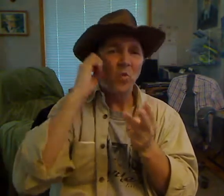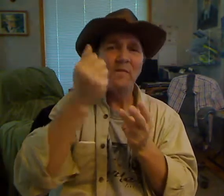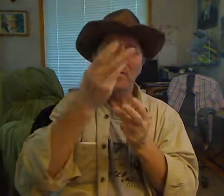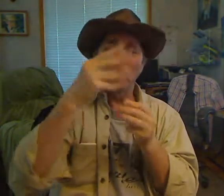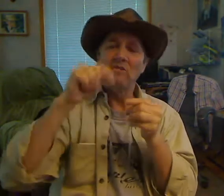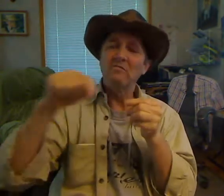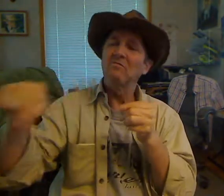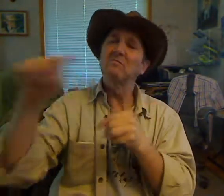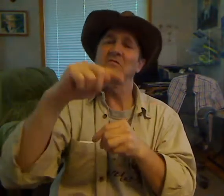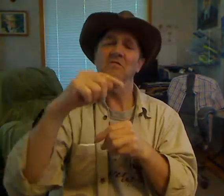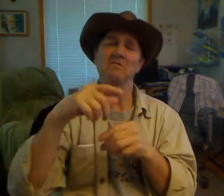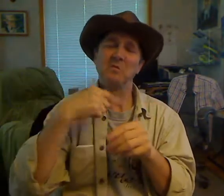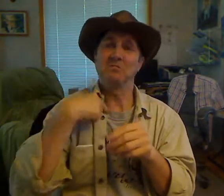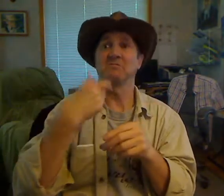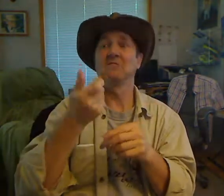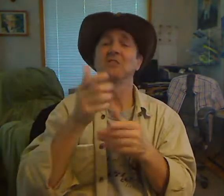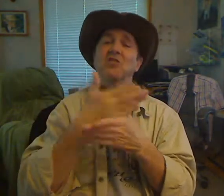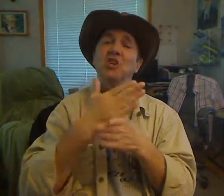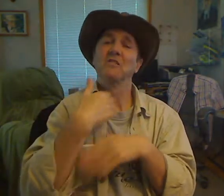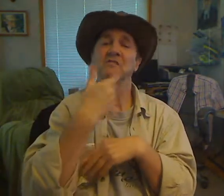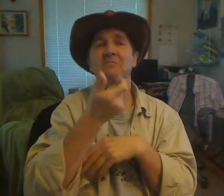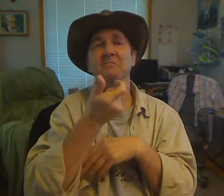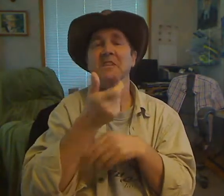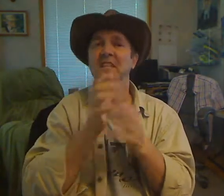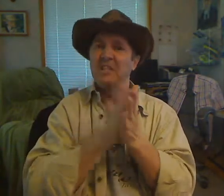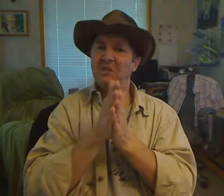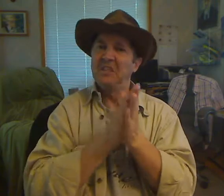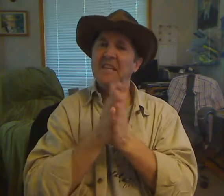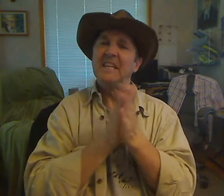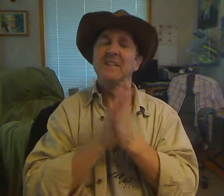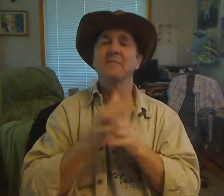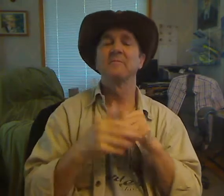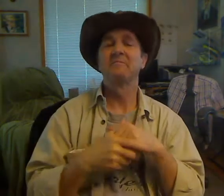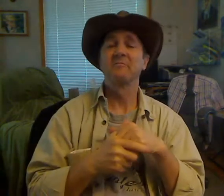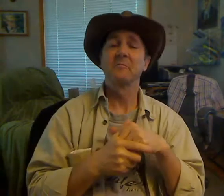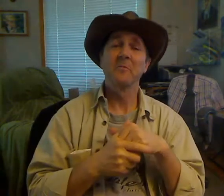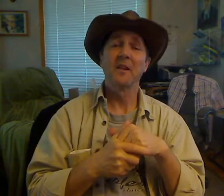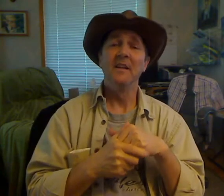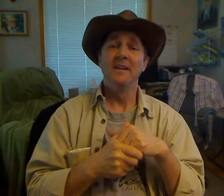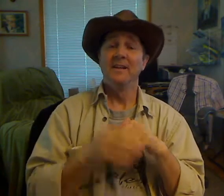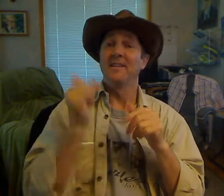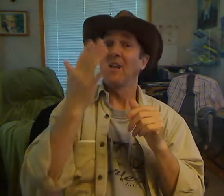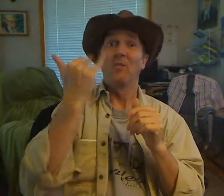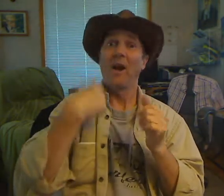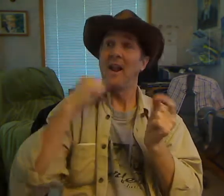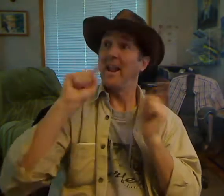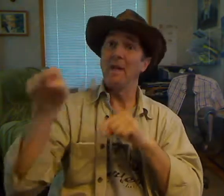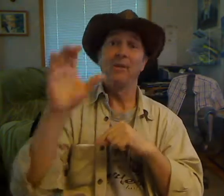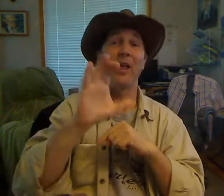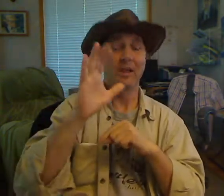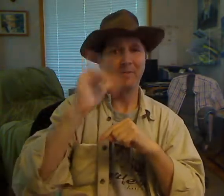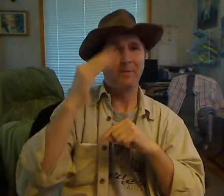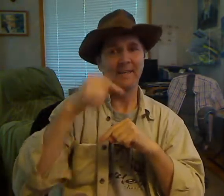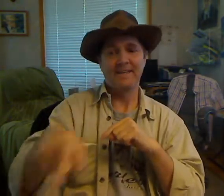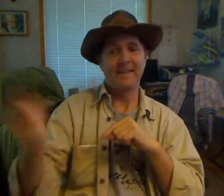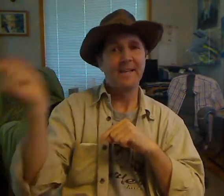Hello and welcome to CDB News. I'm Dan Matheson. Also ahead this hour, accused of war criminal Radhavan Karjic is now in jail in Holland.